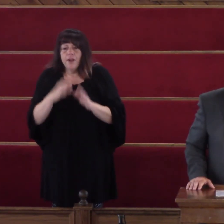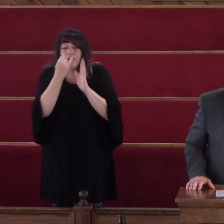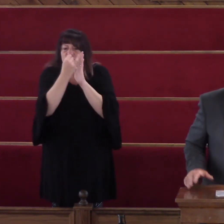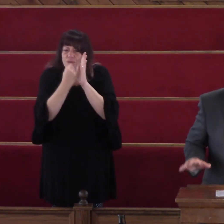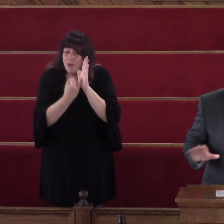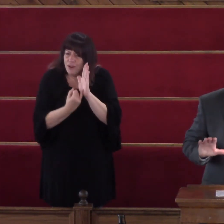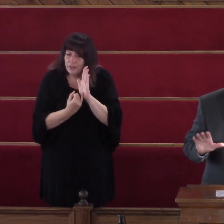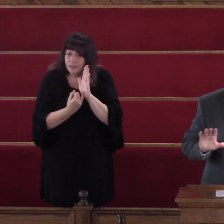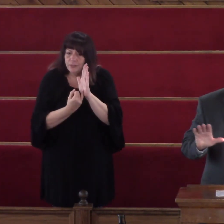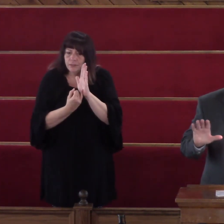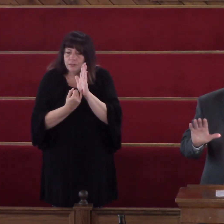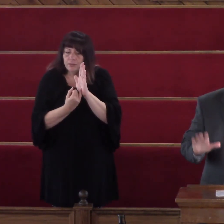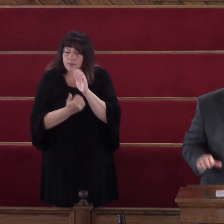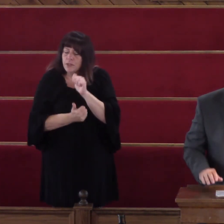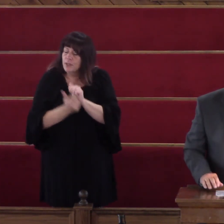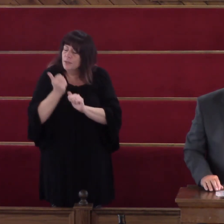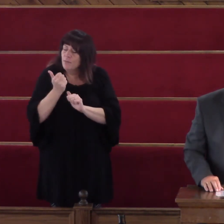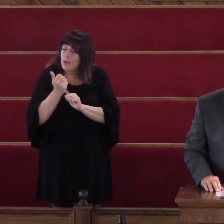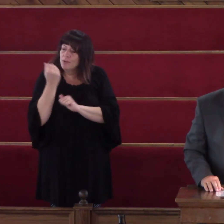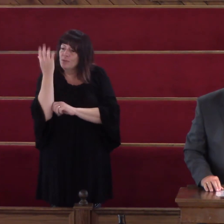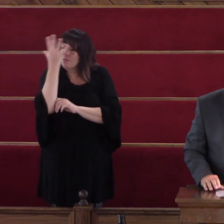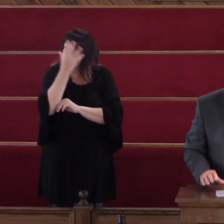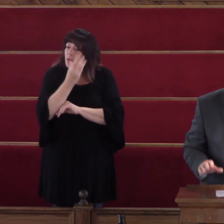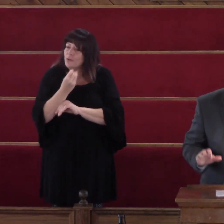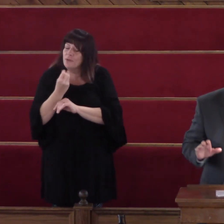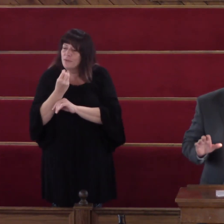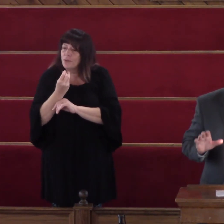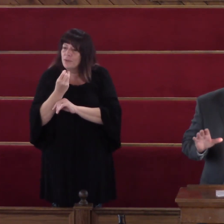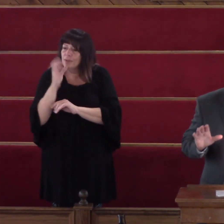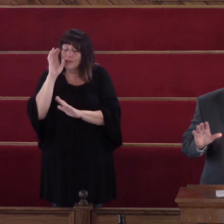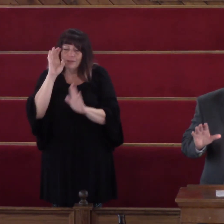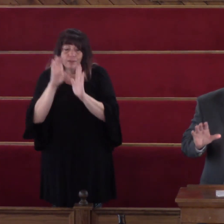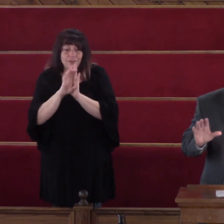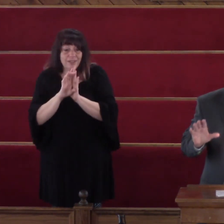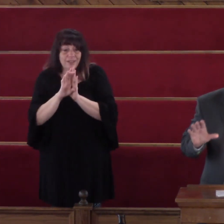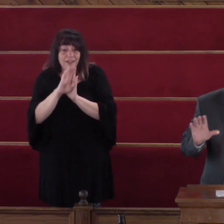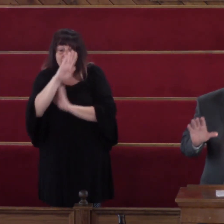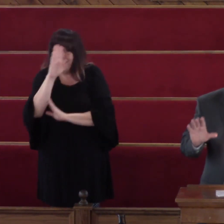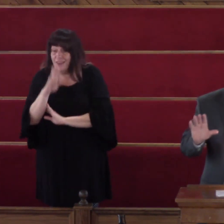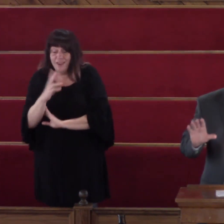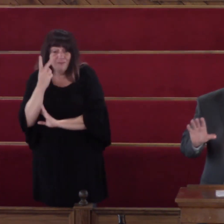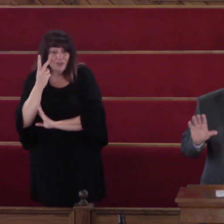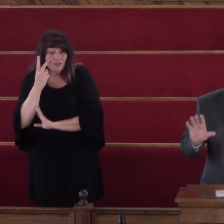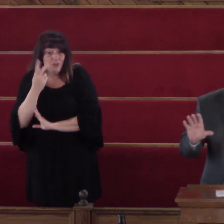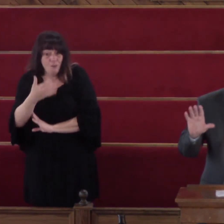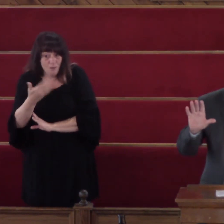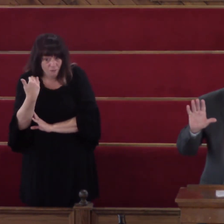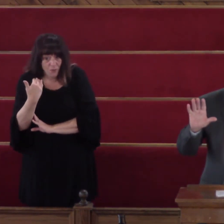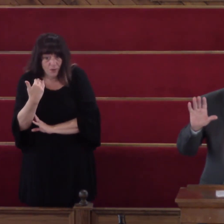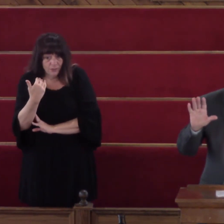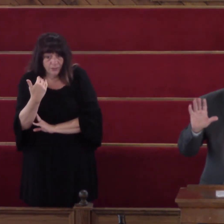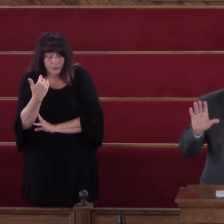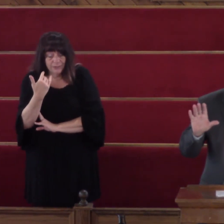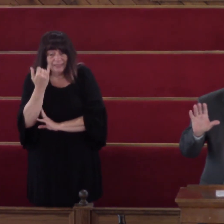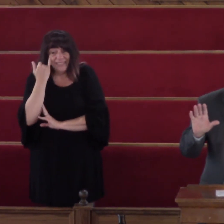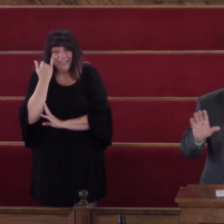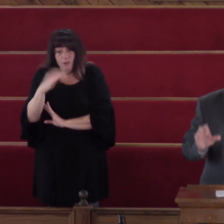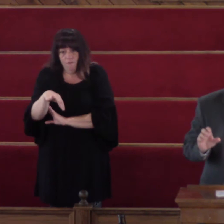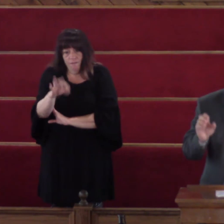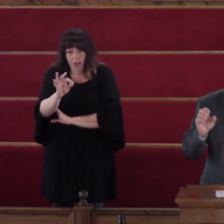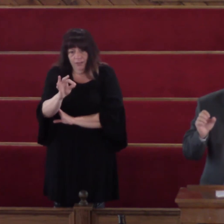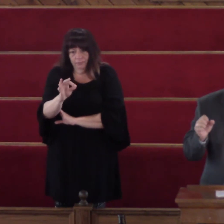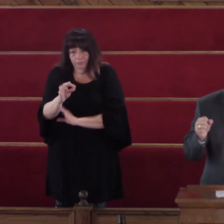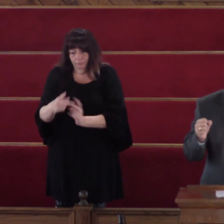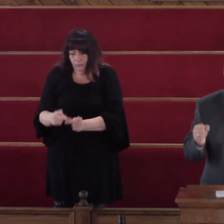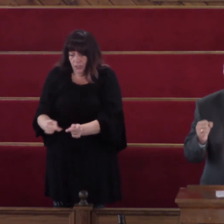Was one of the most Beautiful pictures That I'd ever seen And if we could Find that spot In the valley Where we find The love